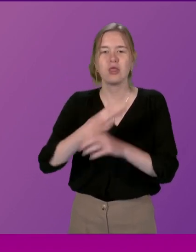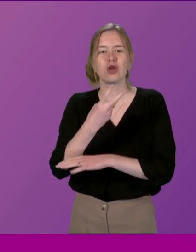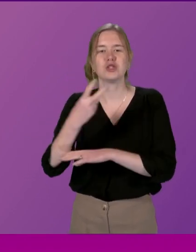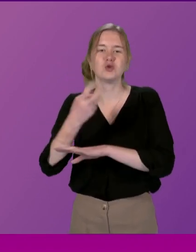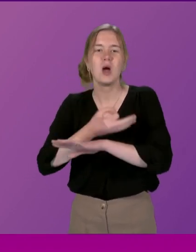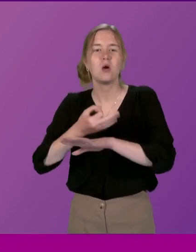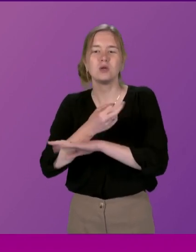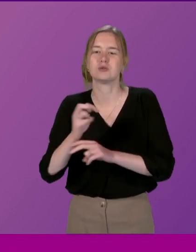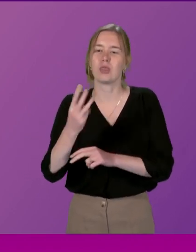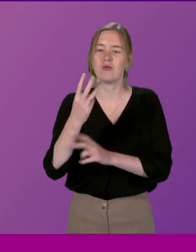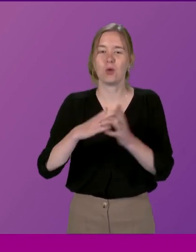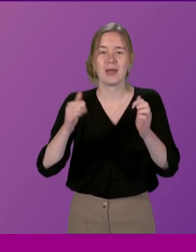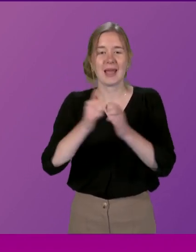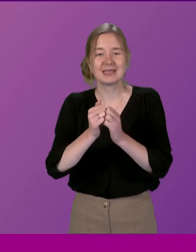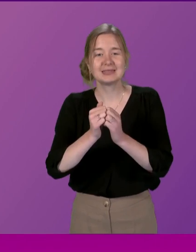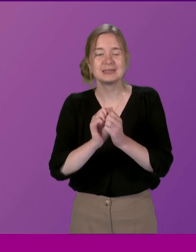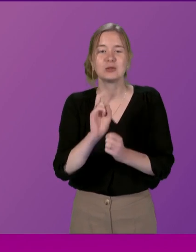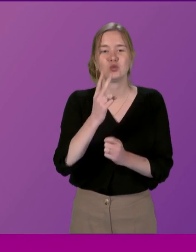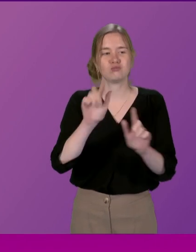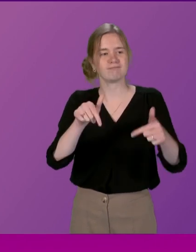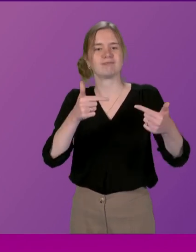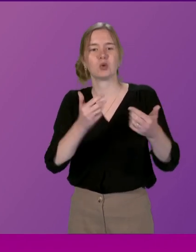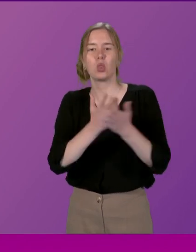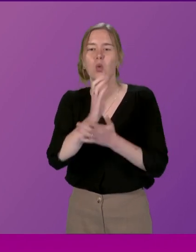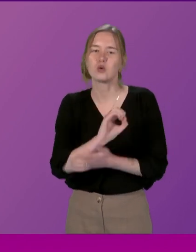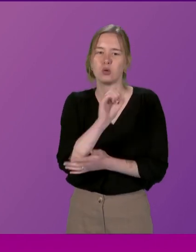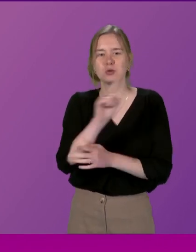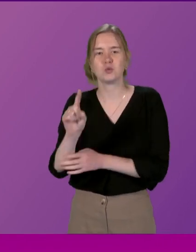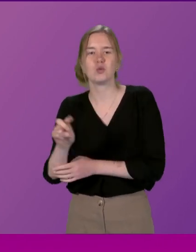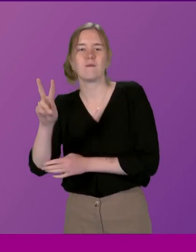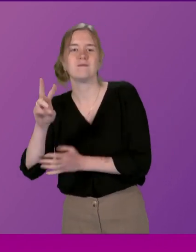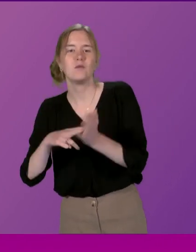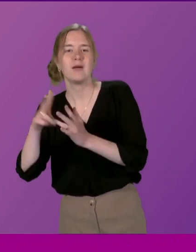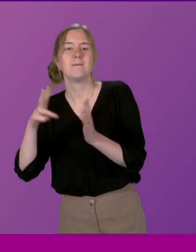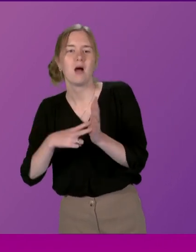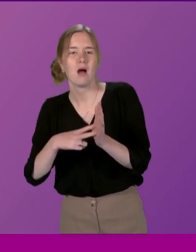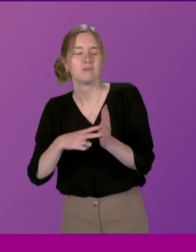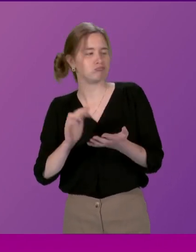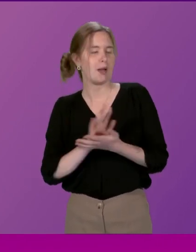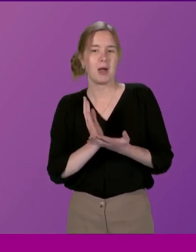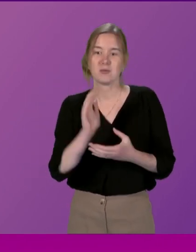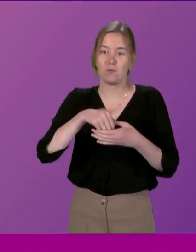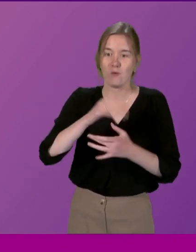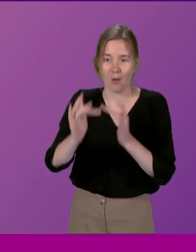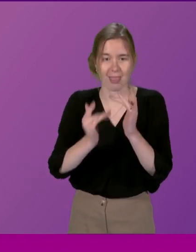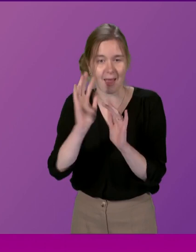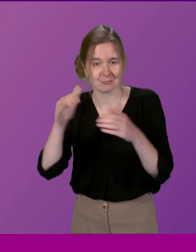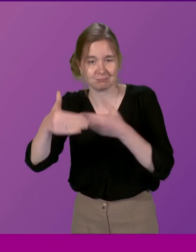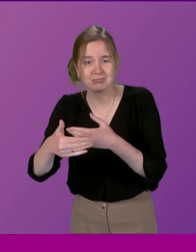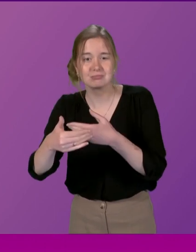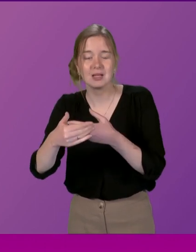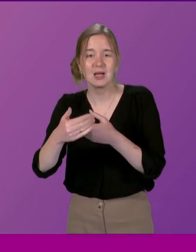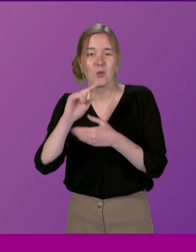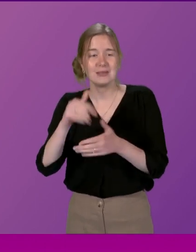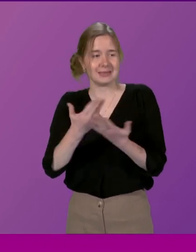And three remote online sessions in October and November I had the pleasure of participating in one of these online sessions And it was a day